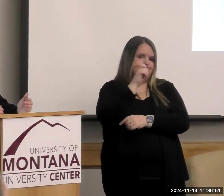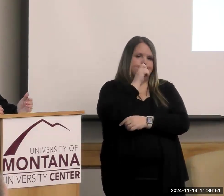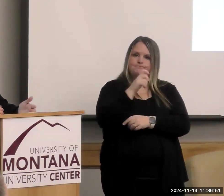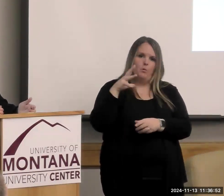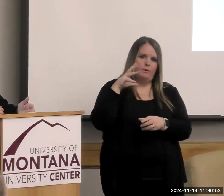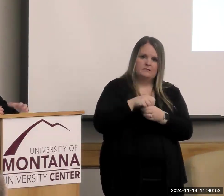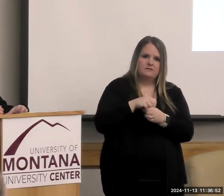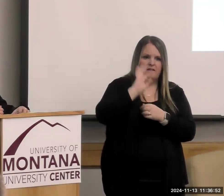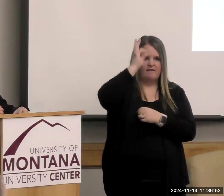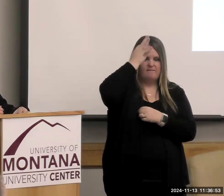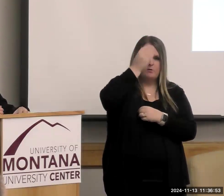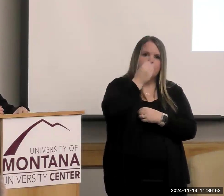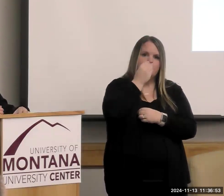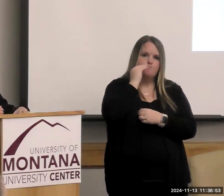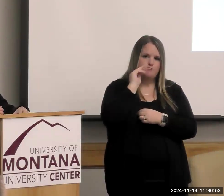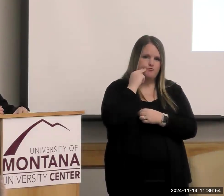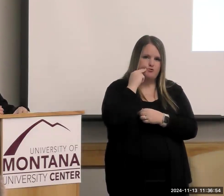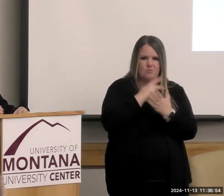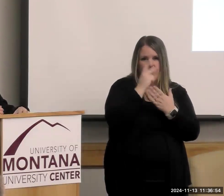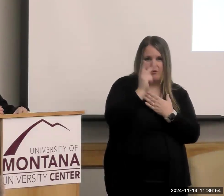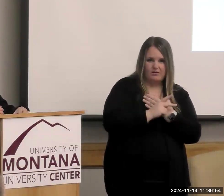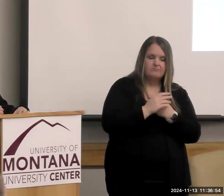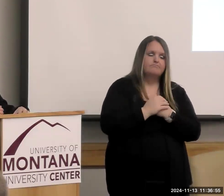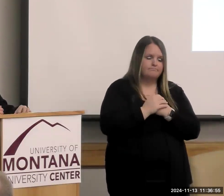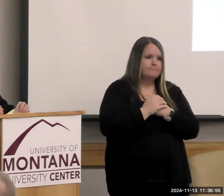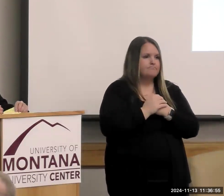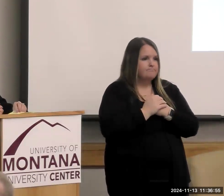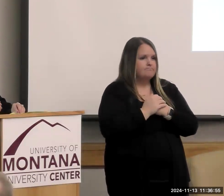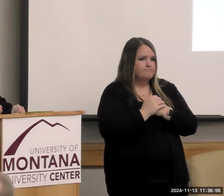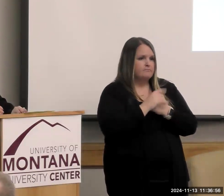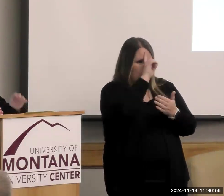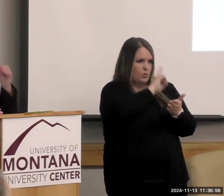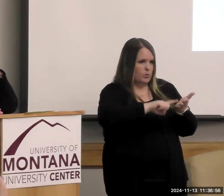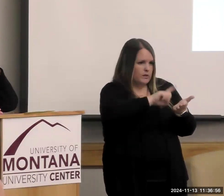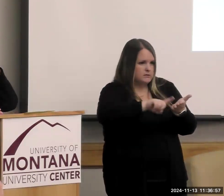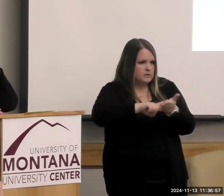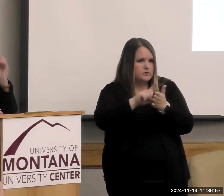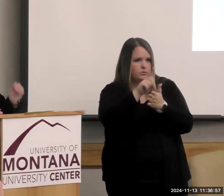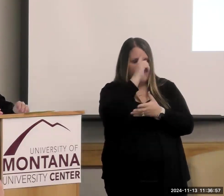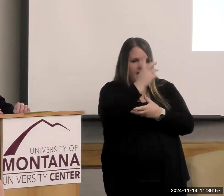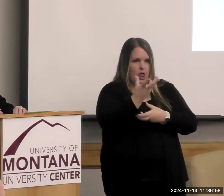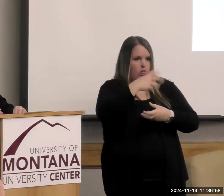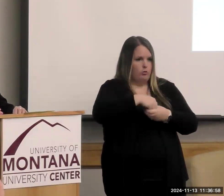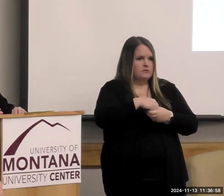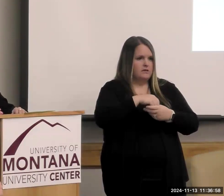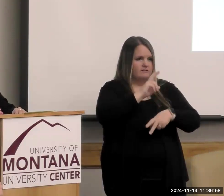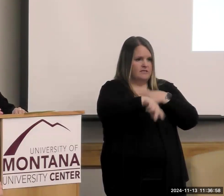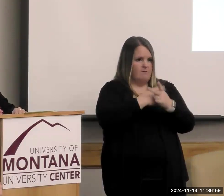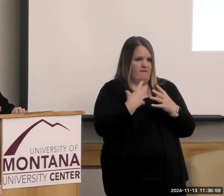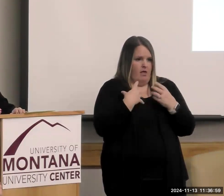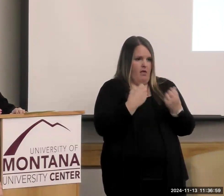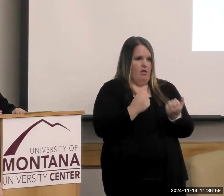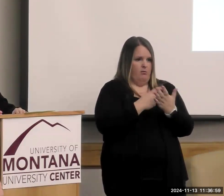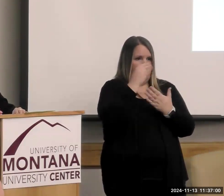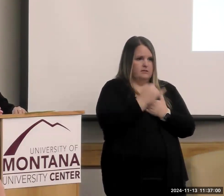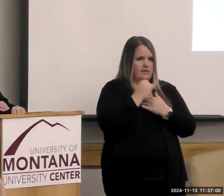nutrition programs. There was research done with an inclusive health project that interviewed people with IDD